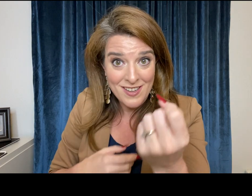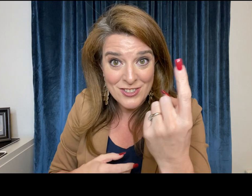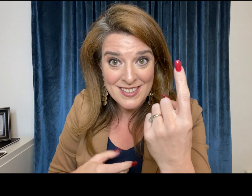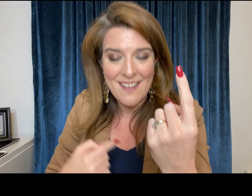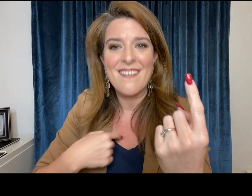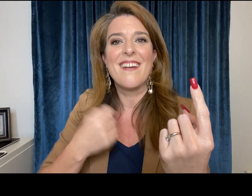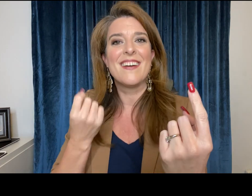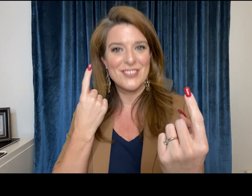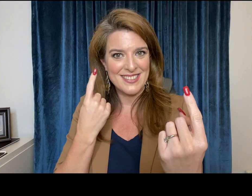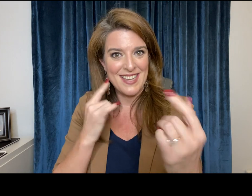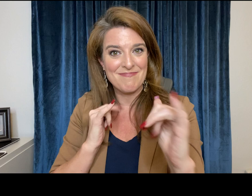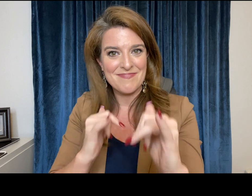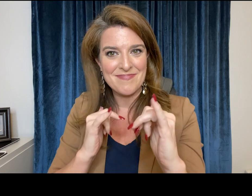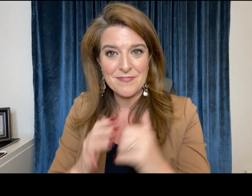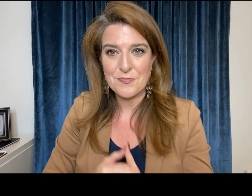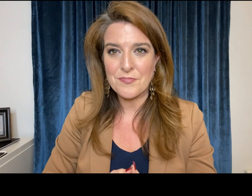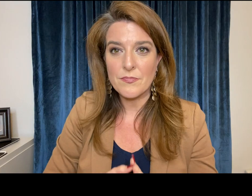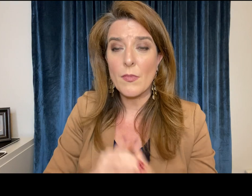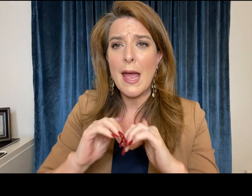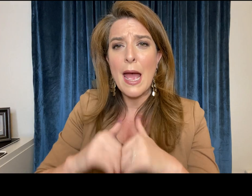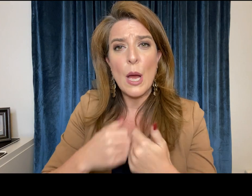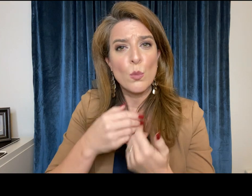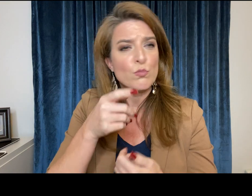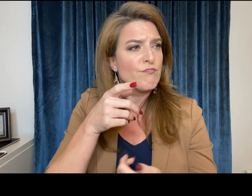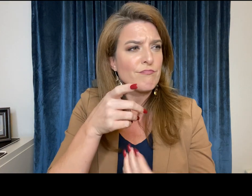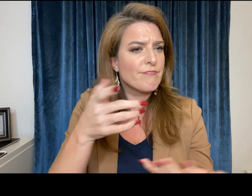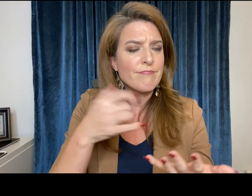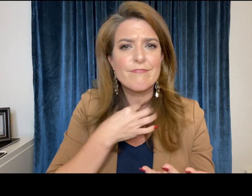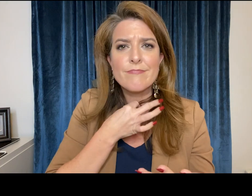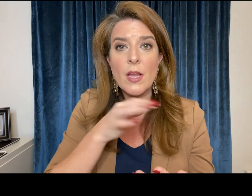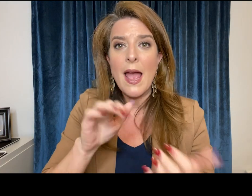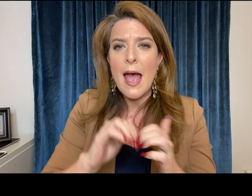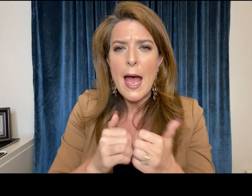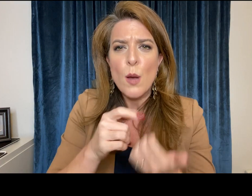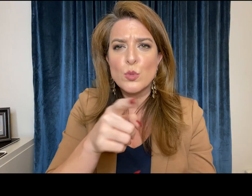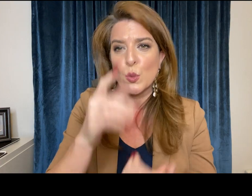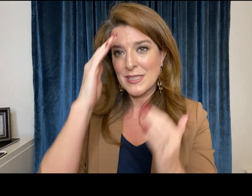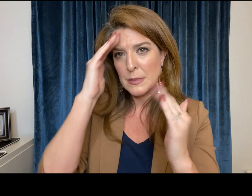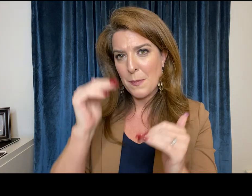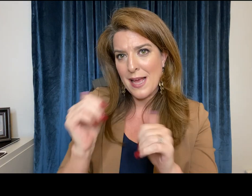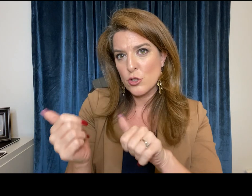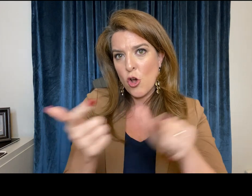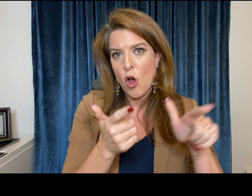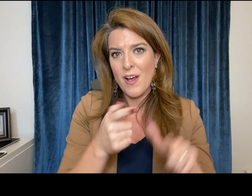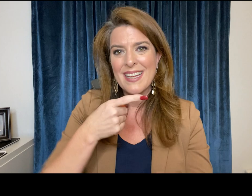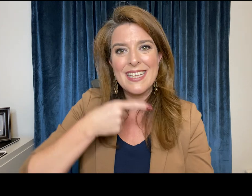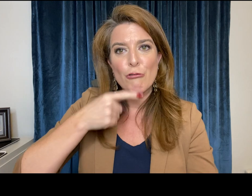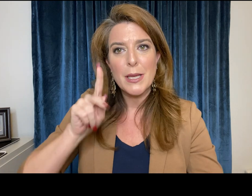understanding everything for you and for me it means the way that you would expect all